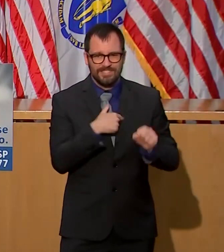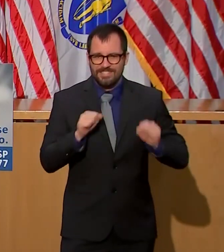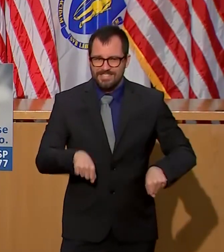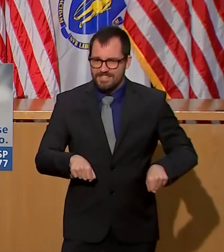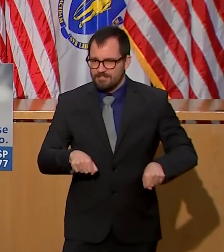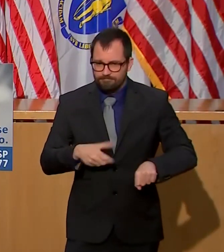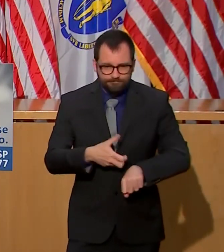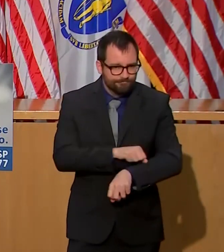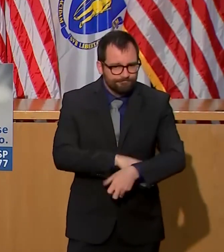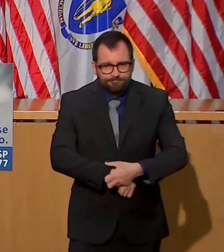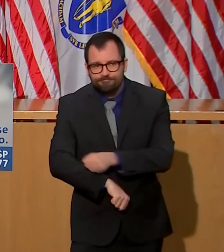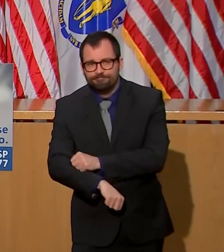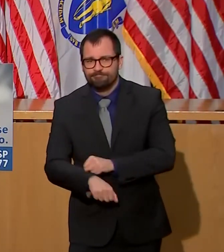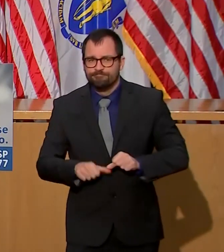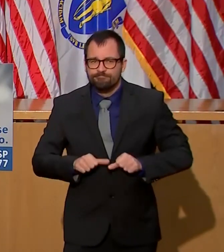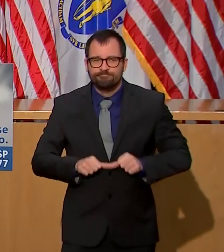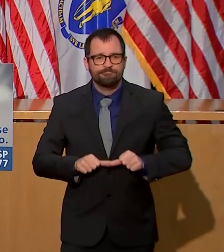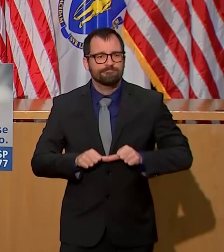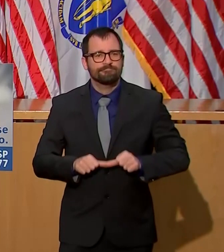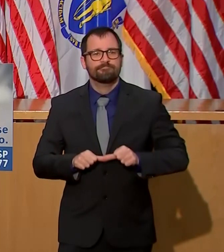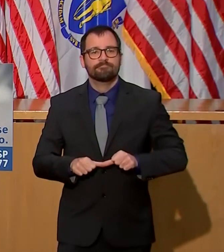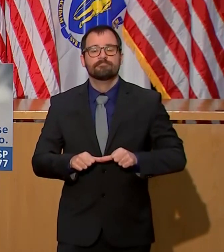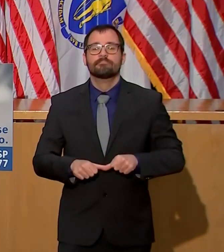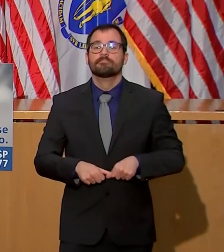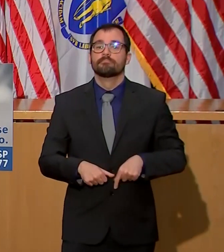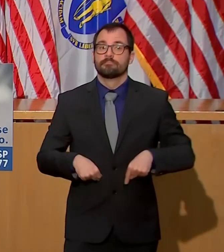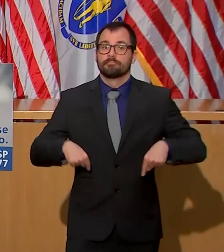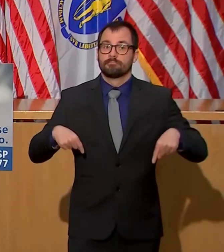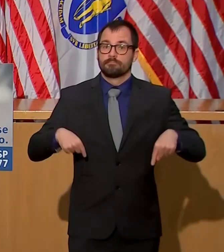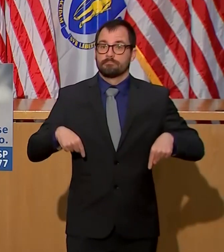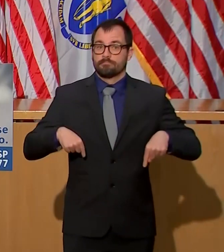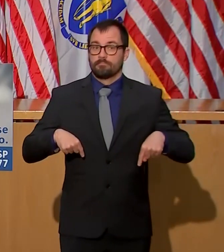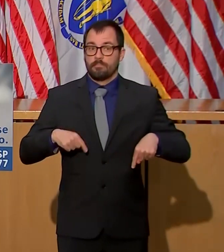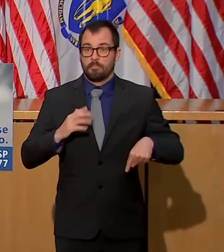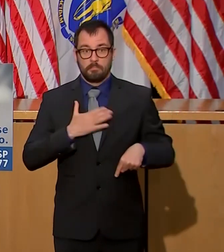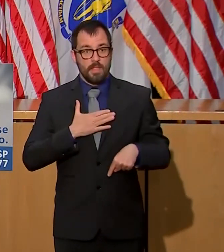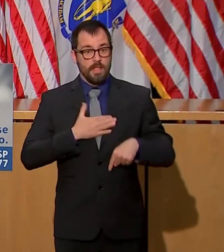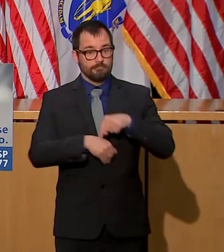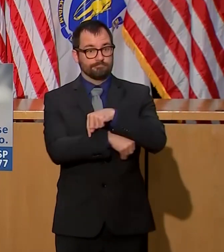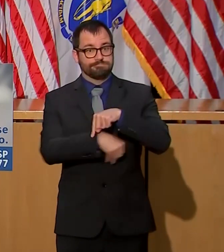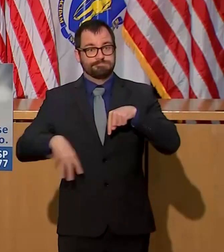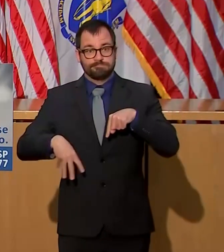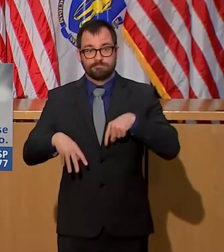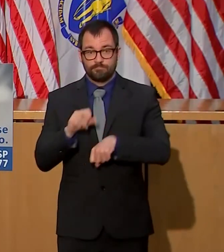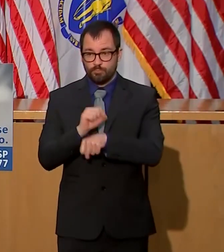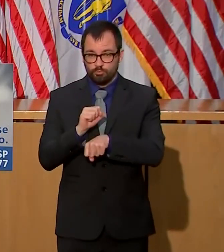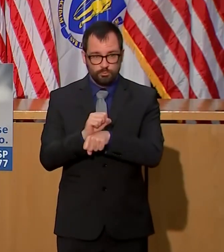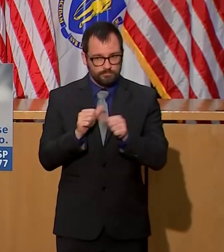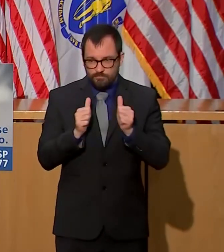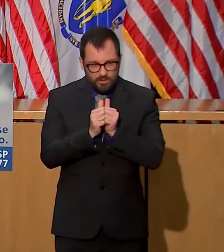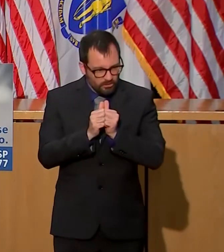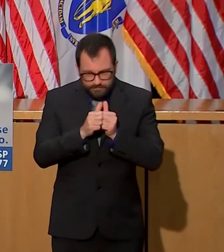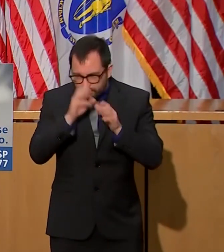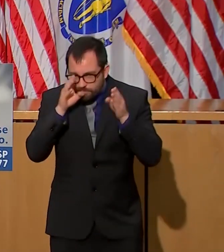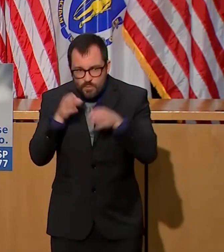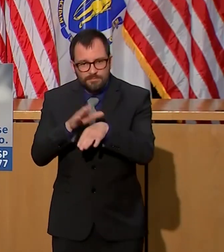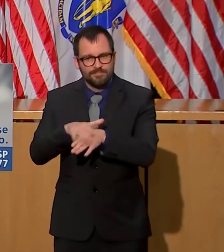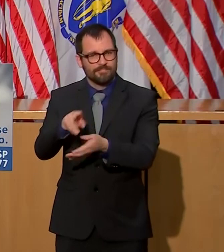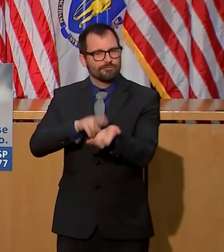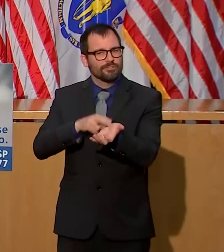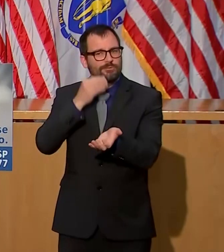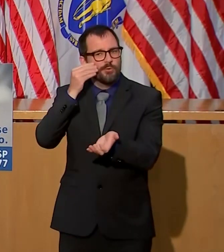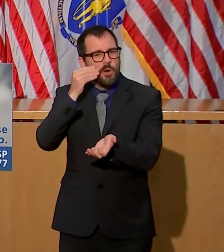stepped in to assist nursing facilities to respond to the pandemic. This includes the aforementioned expanded mobile